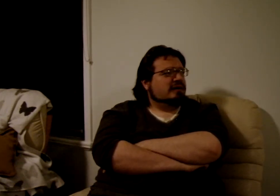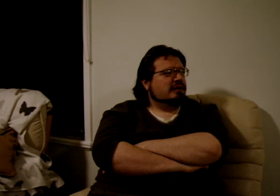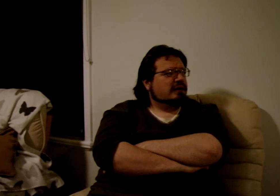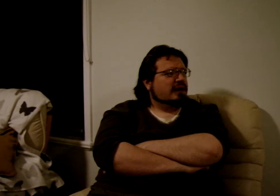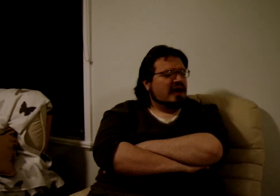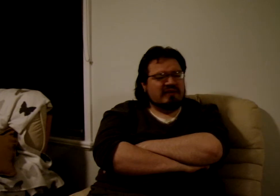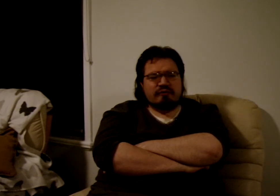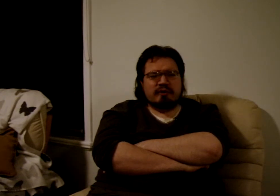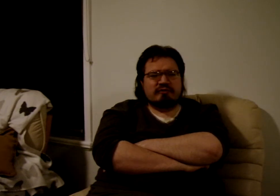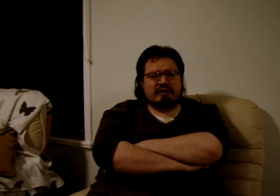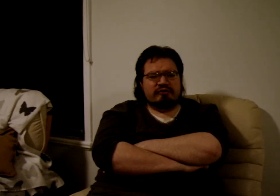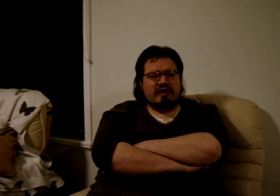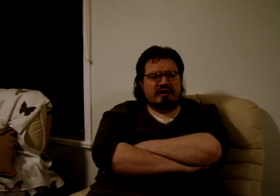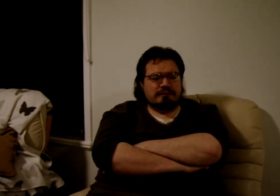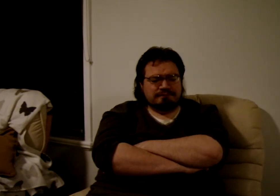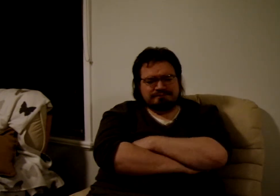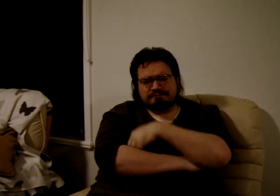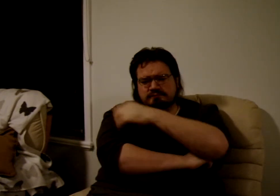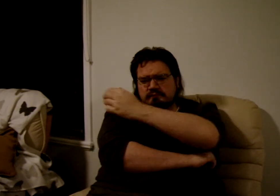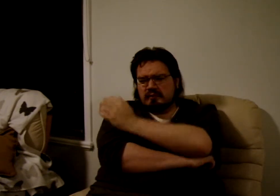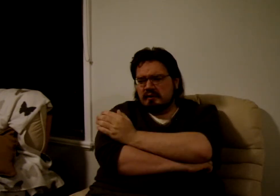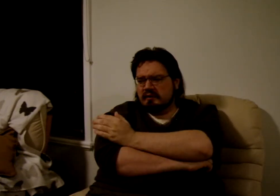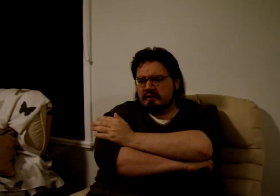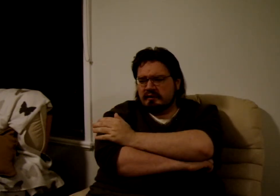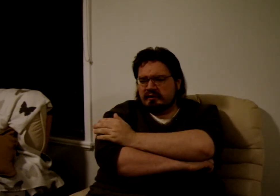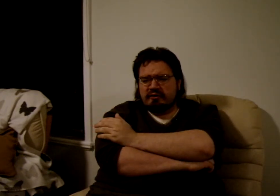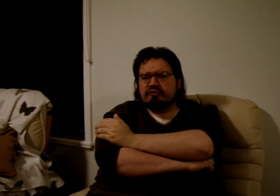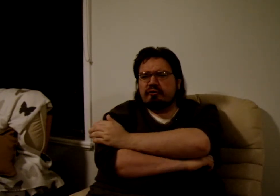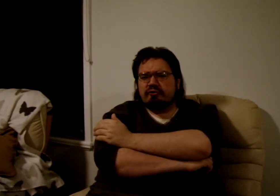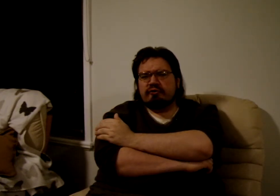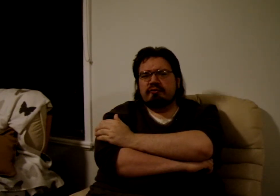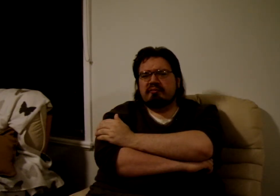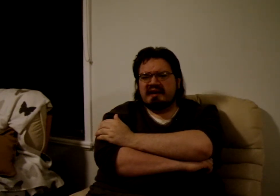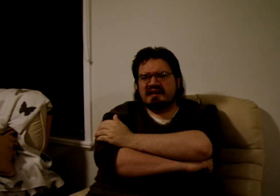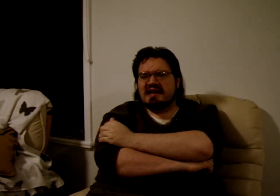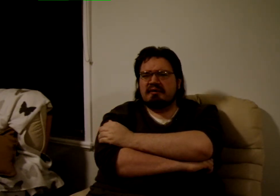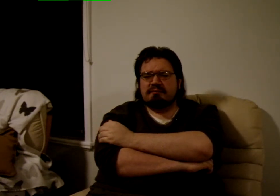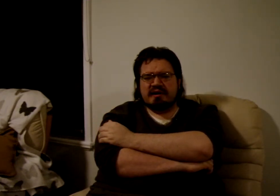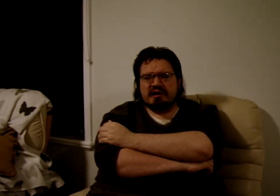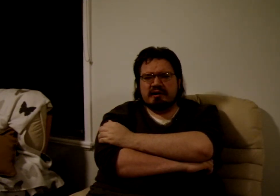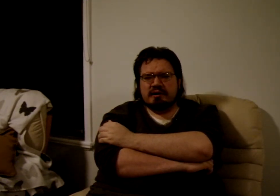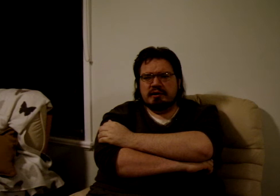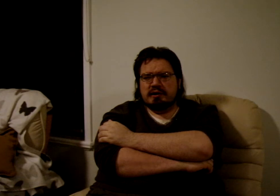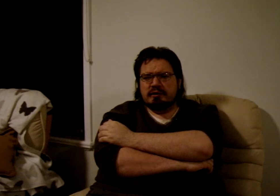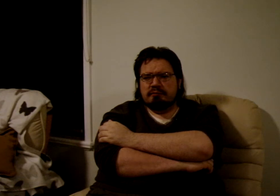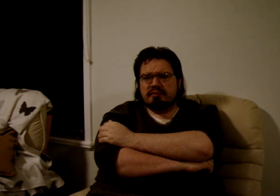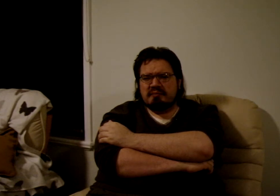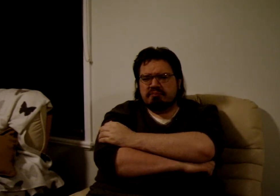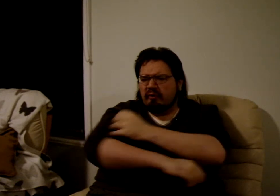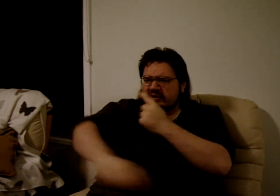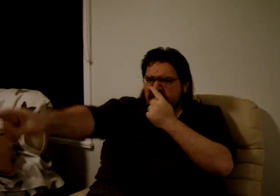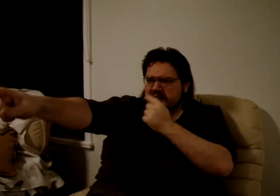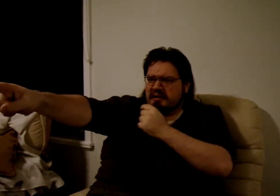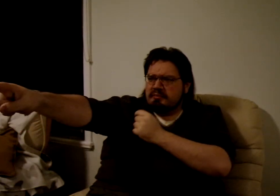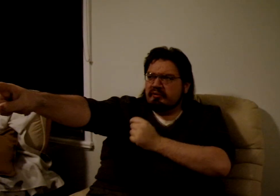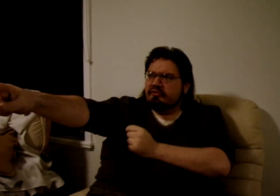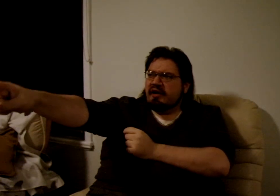And that's what I've got to say to you. You don't make gaming better by pointing at people and saying,